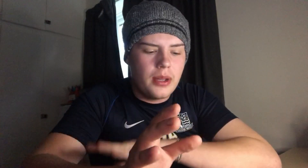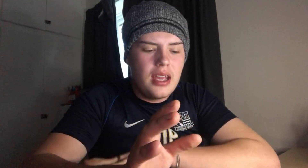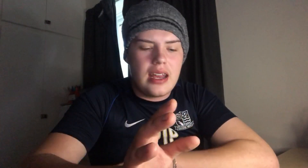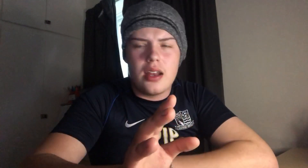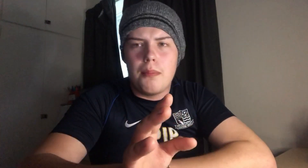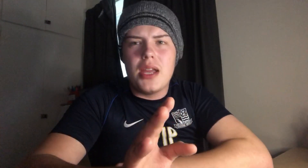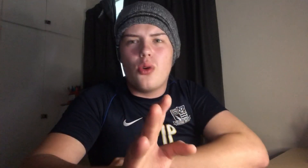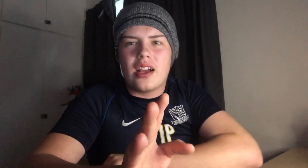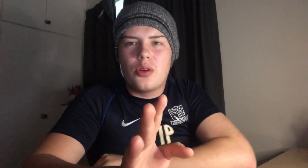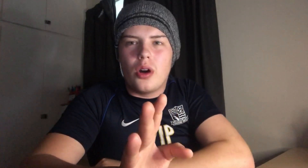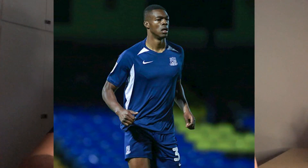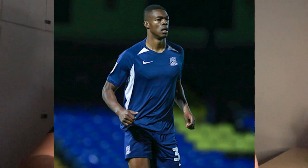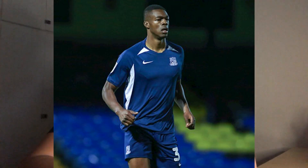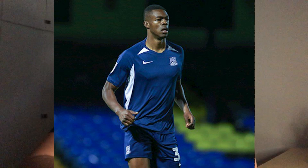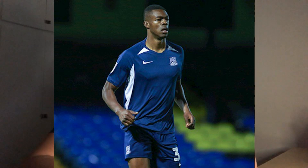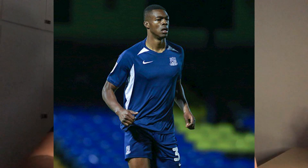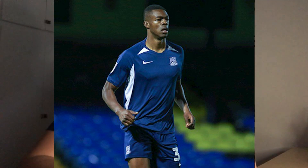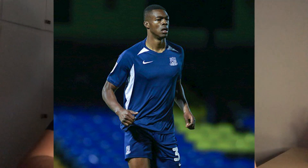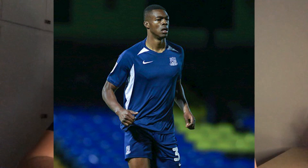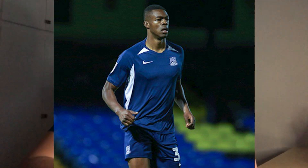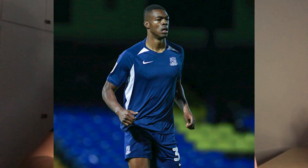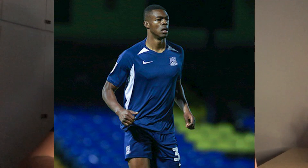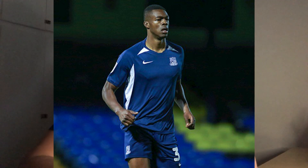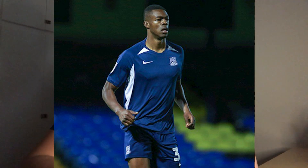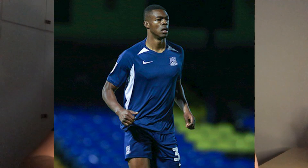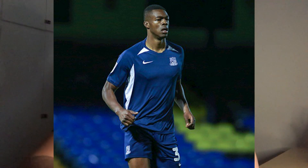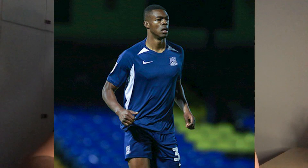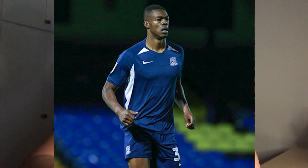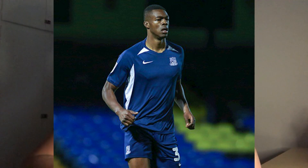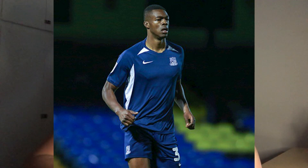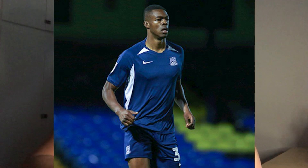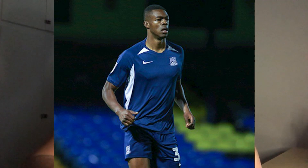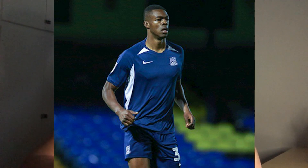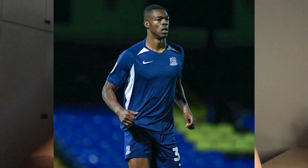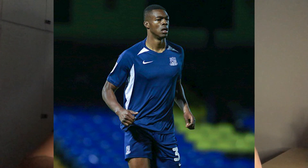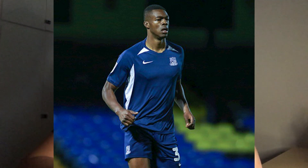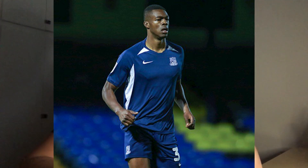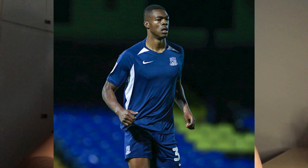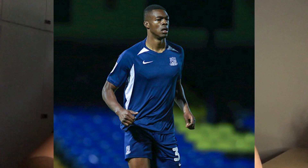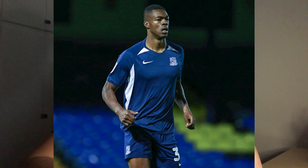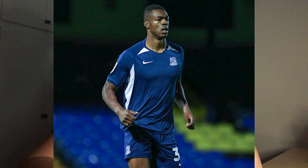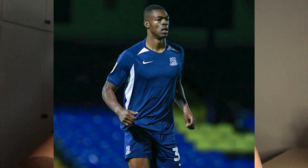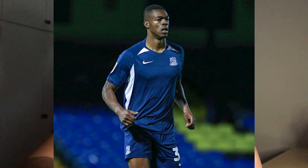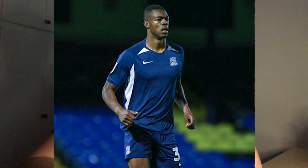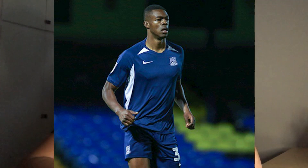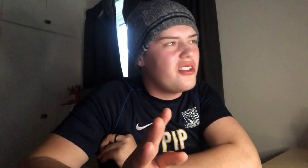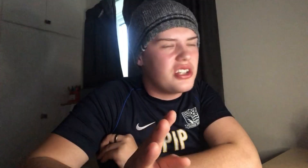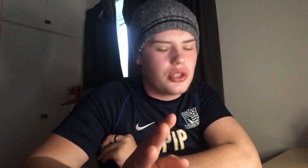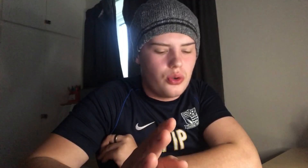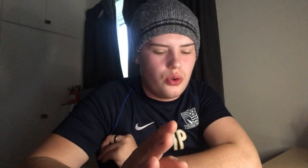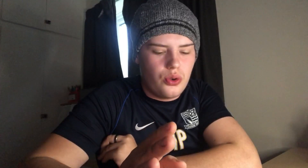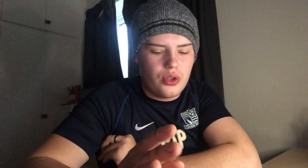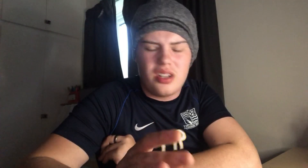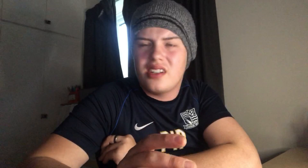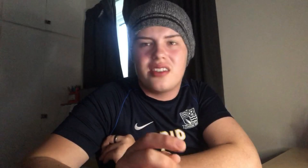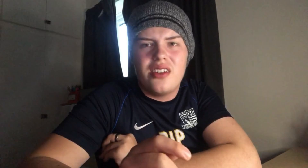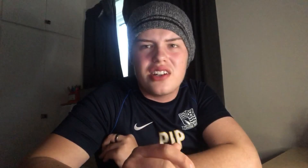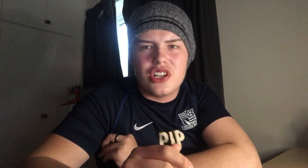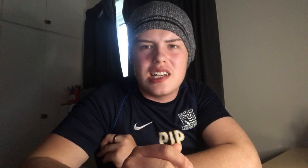club in Emile Acquard. He's been with Southend for a while. He went out last season on loan to Maidenhead. He only scored, no, actually he